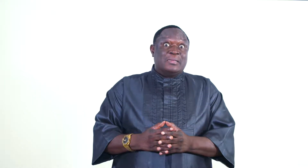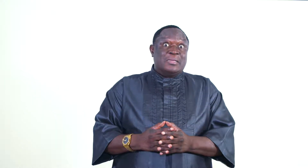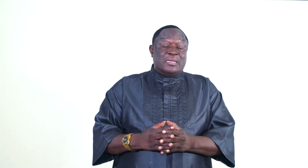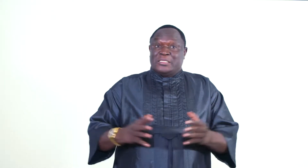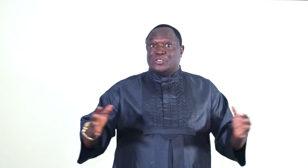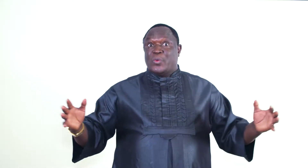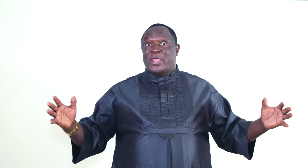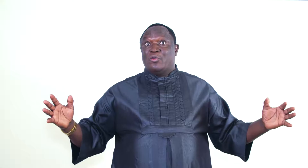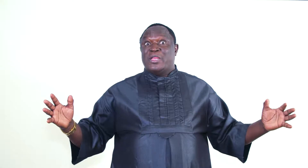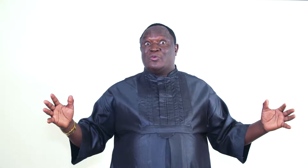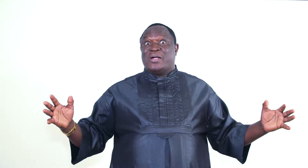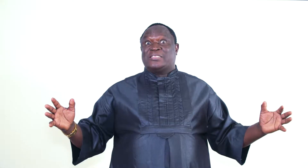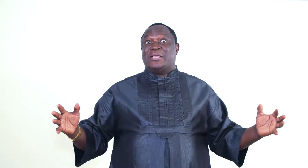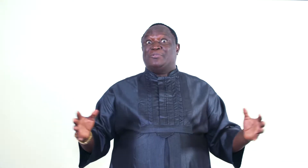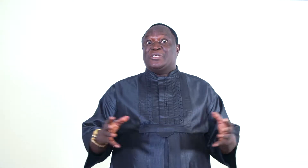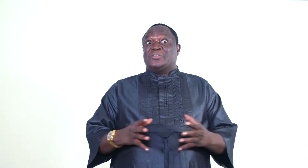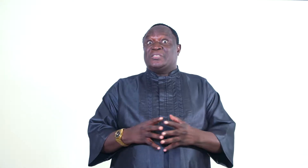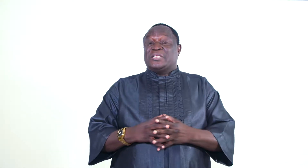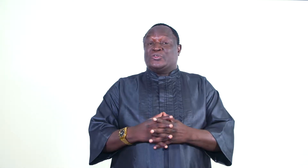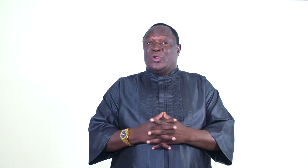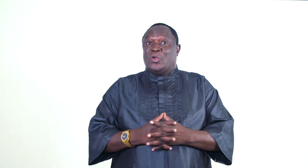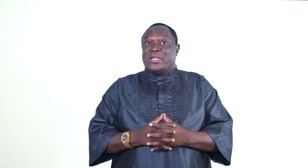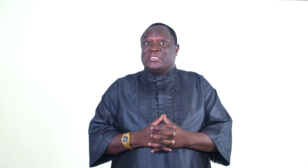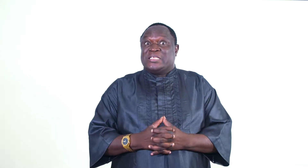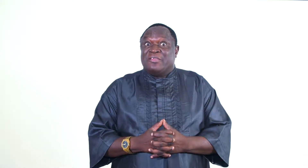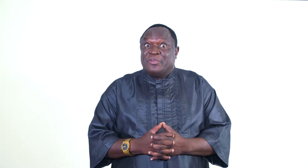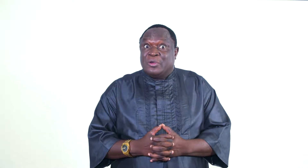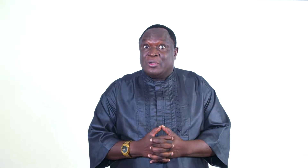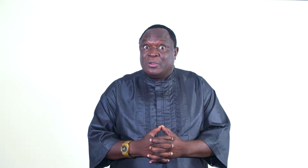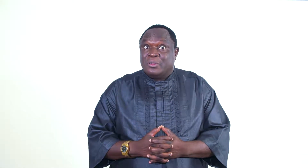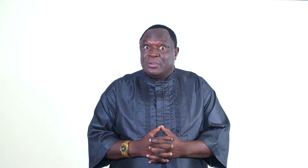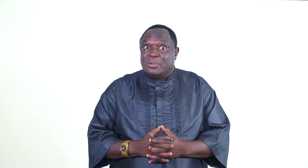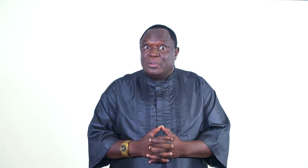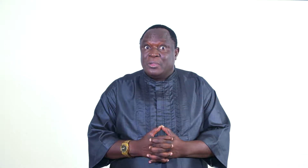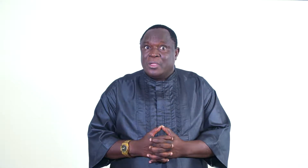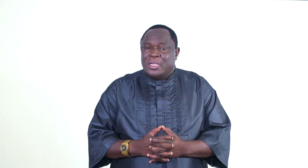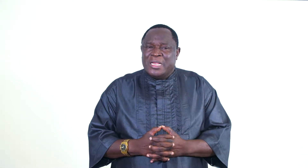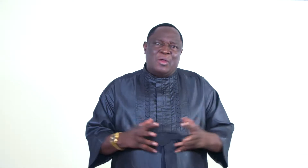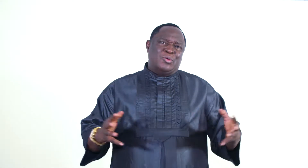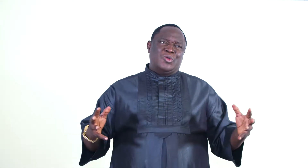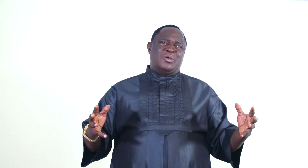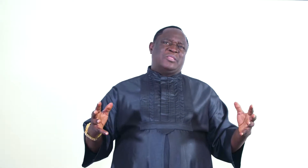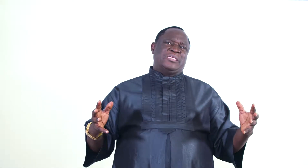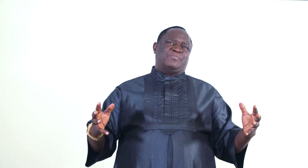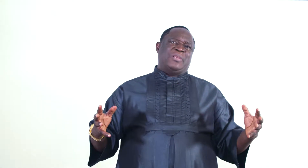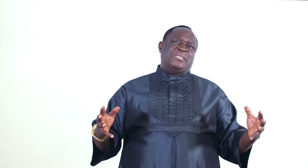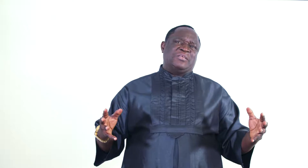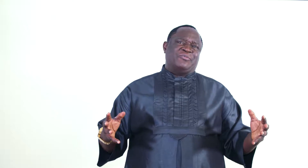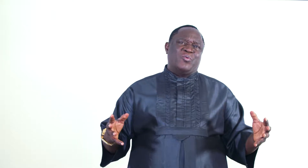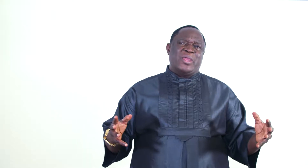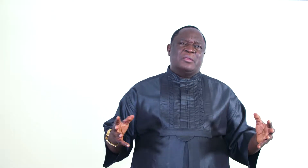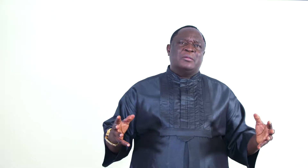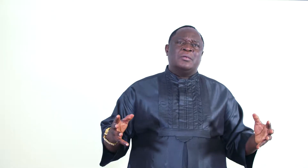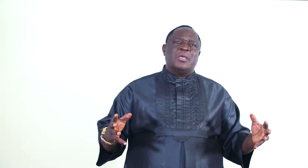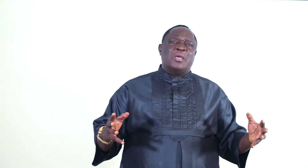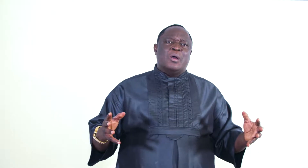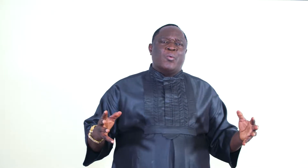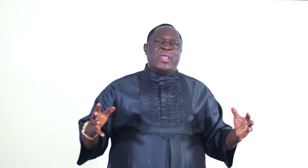This is where you need to accept Jesus as your Lord and Savior. Now, know this place, if you will. We